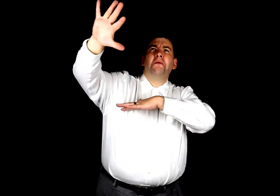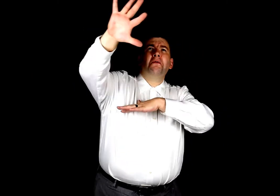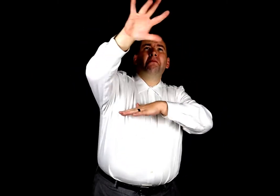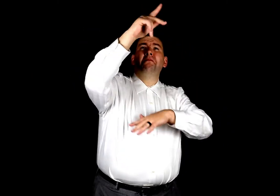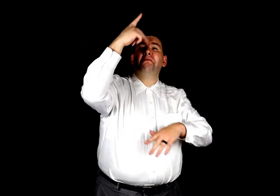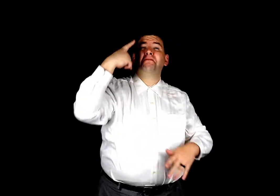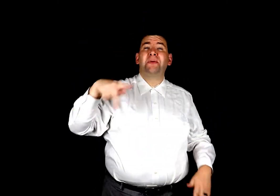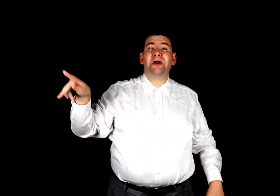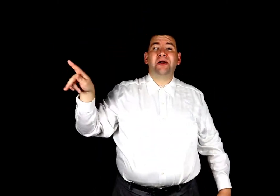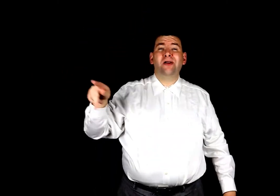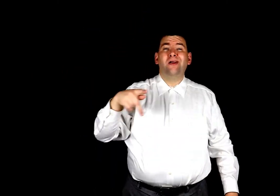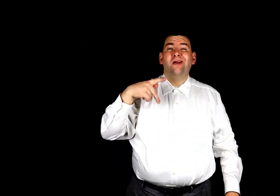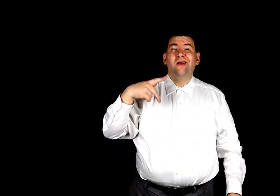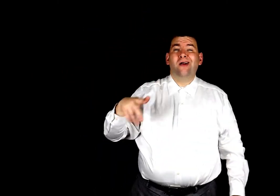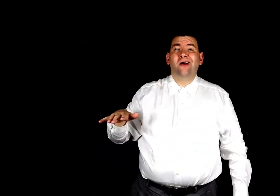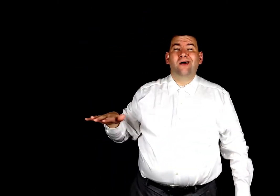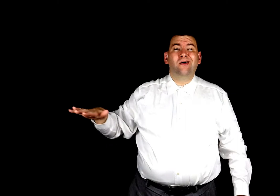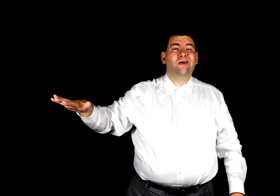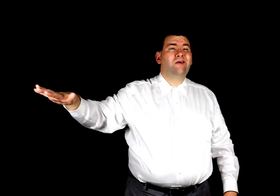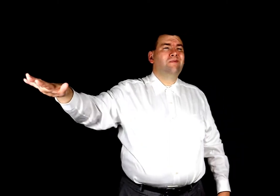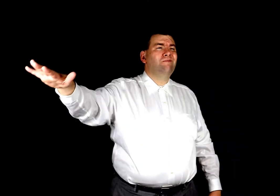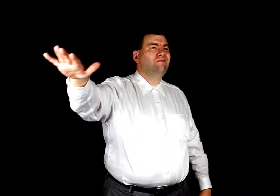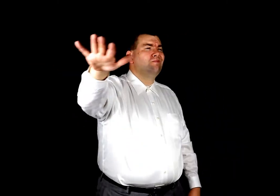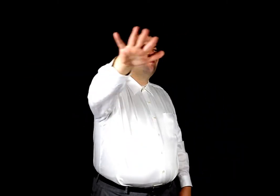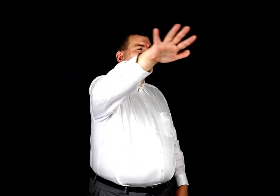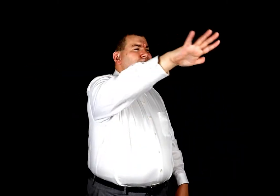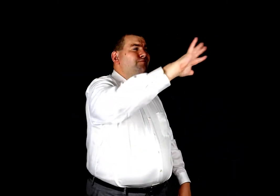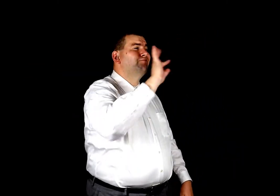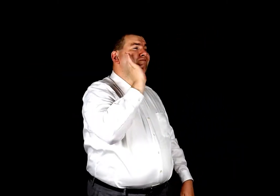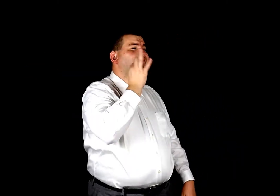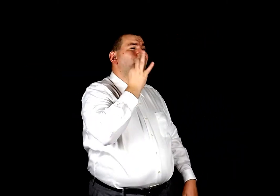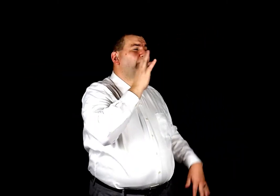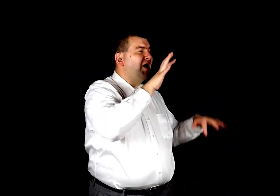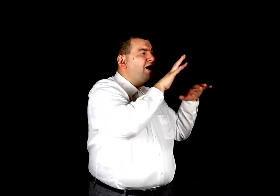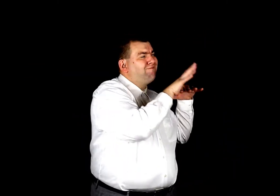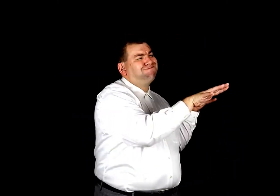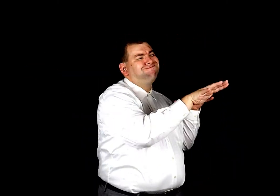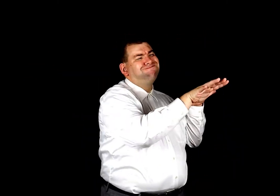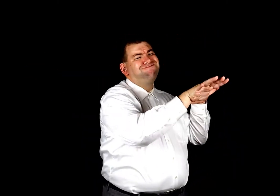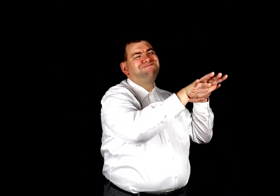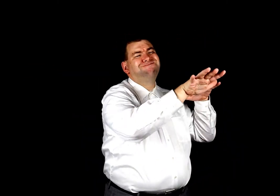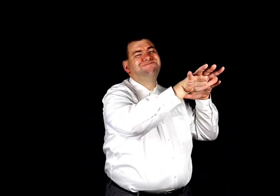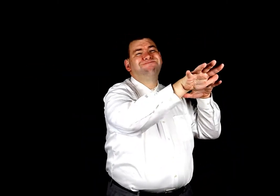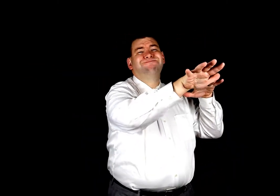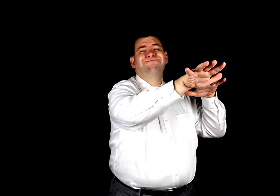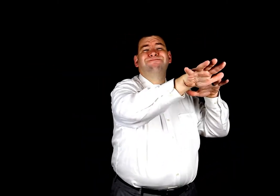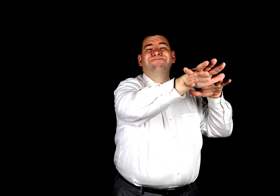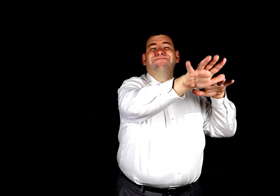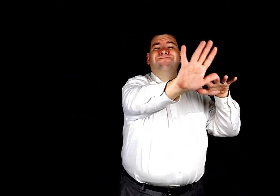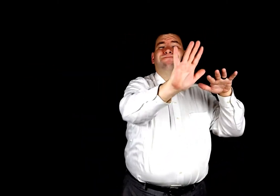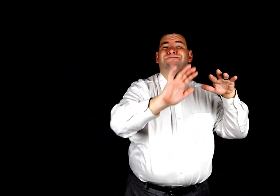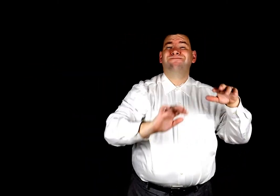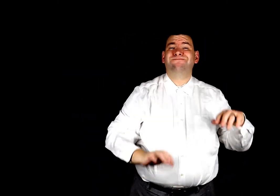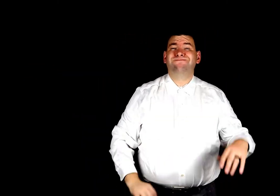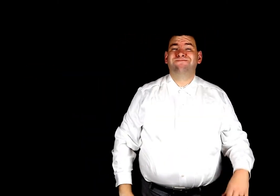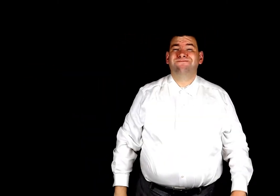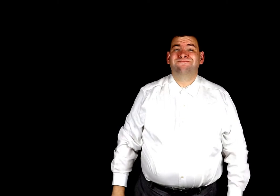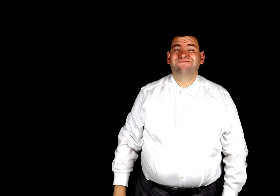mountain majesties above the fruited